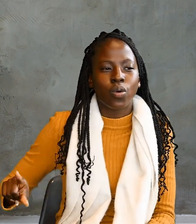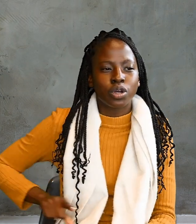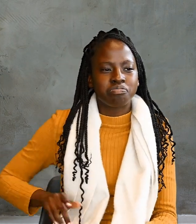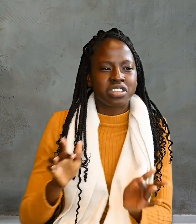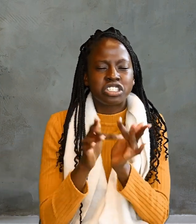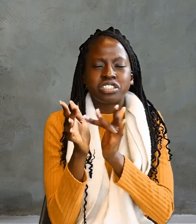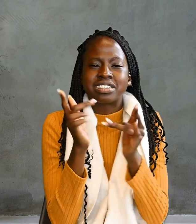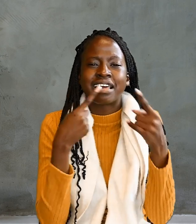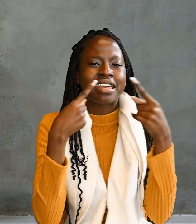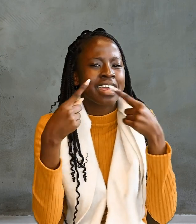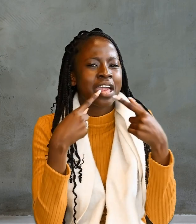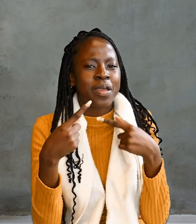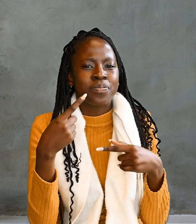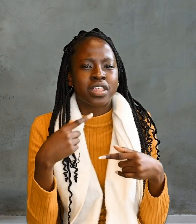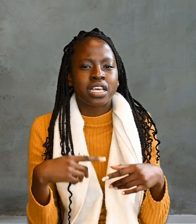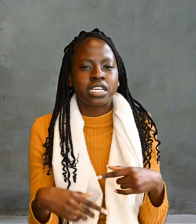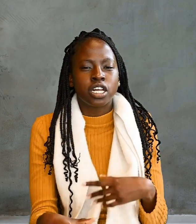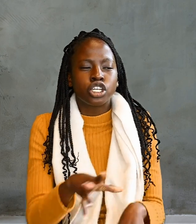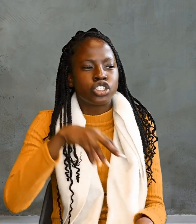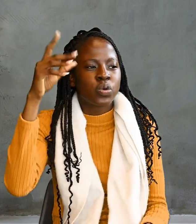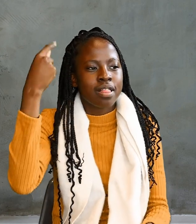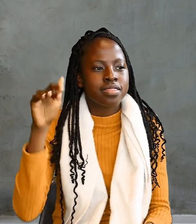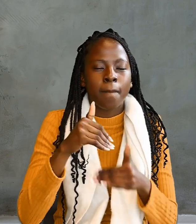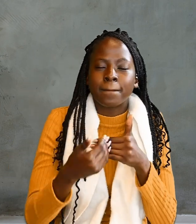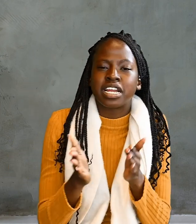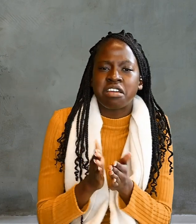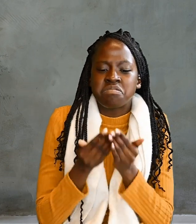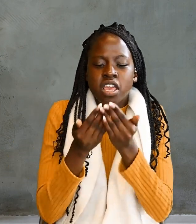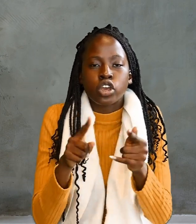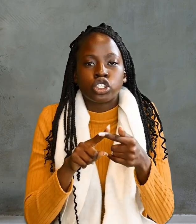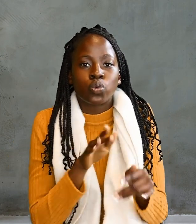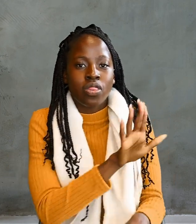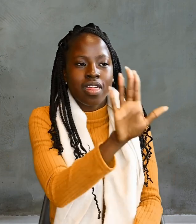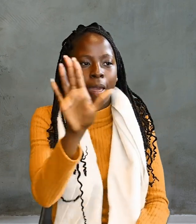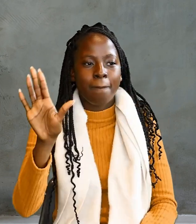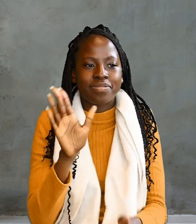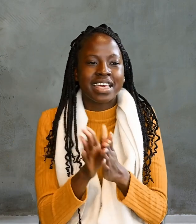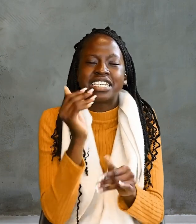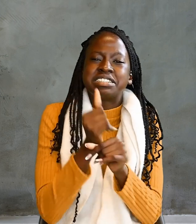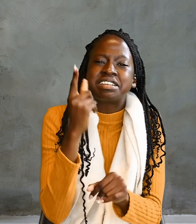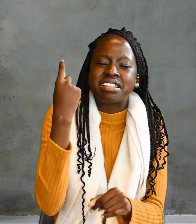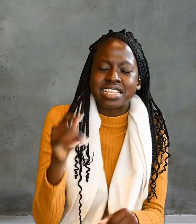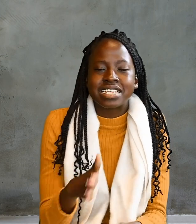Jesus came, took the bread, and gave it to them, and did the same with the fish.